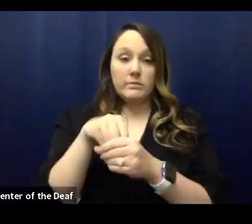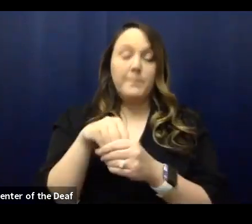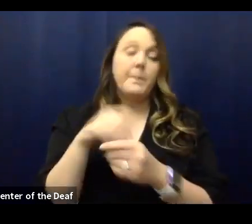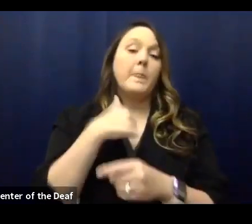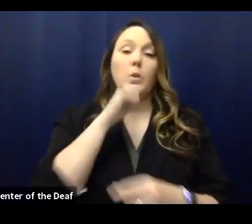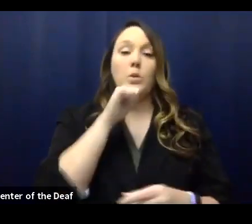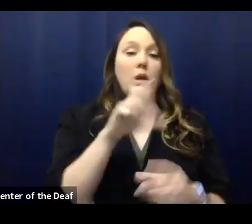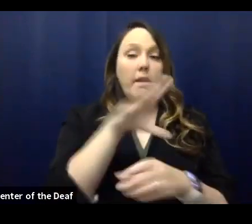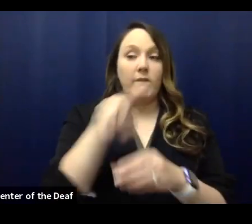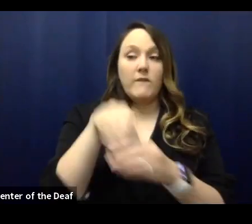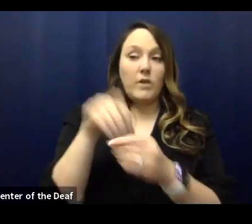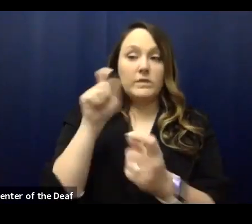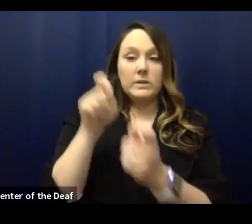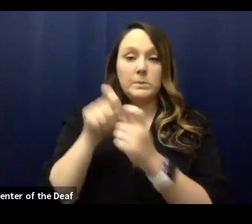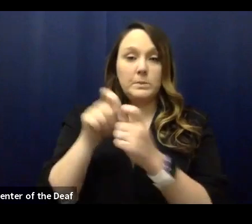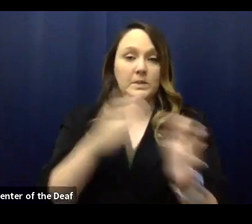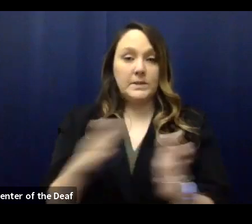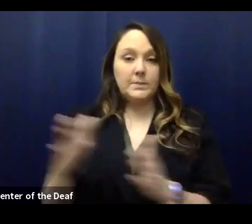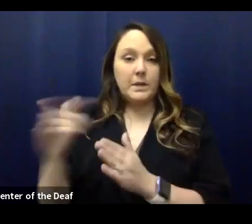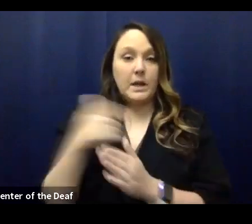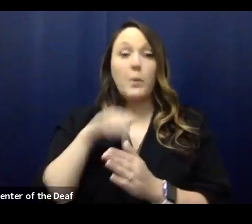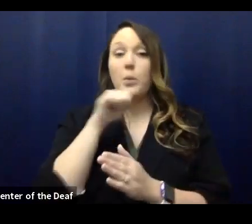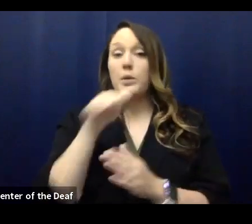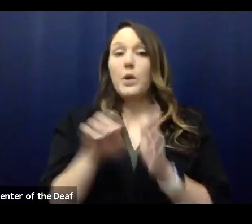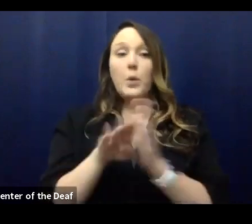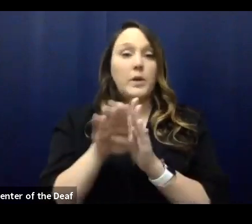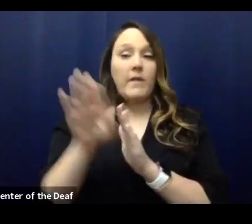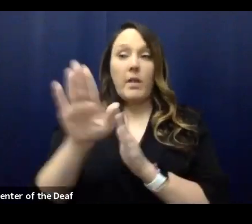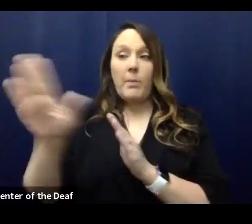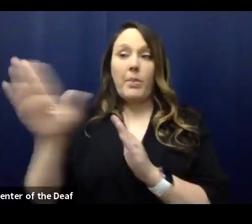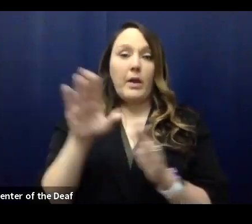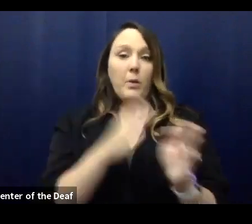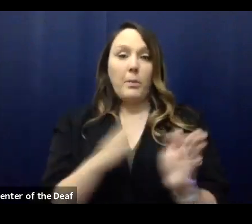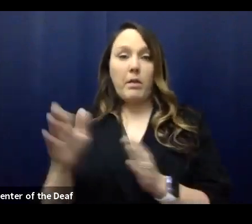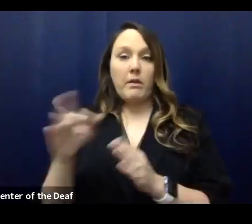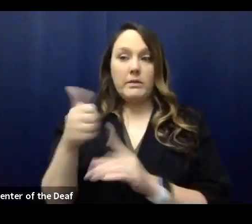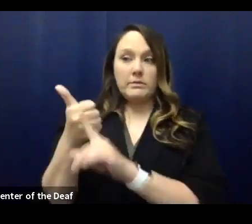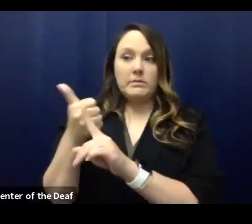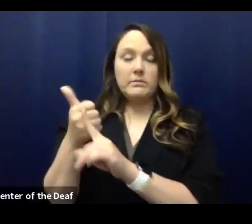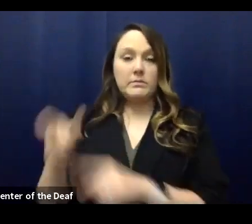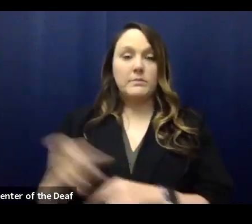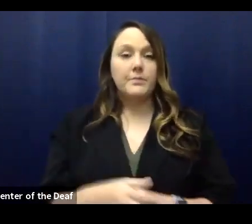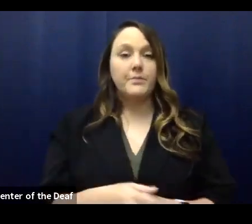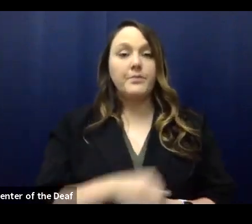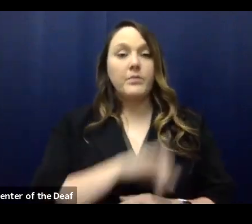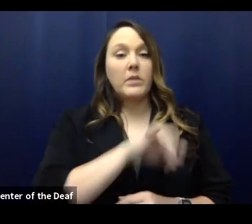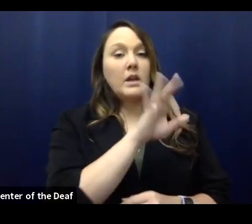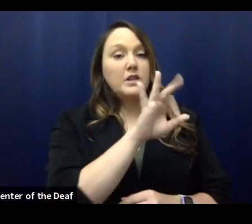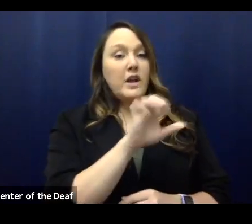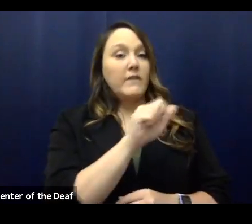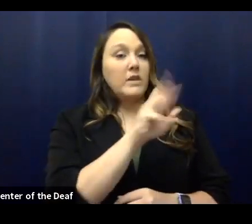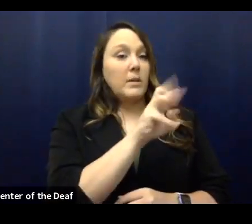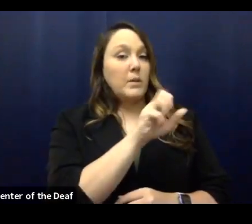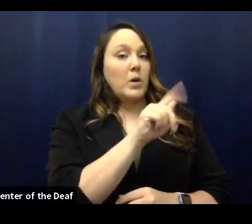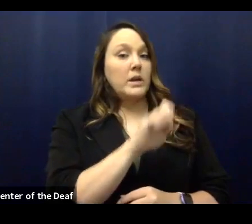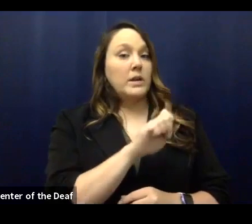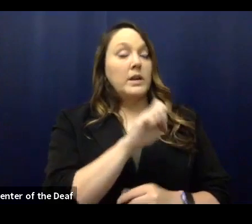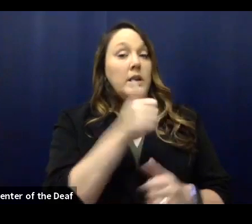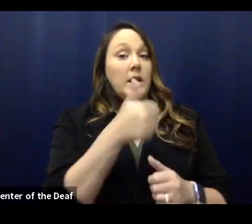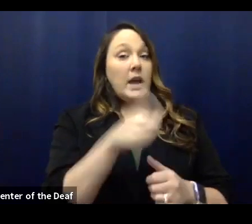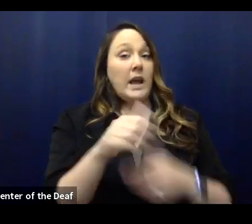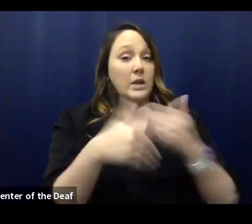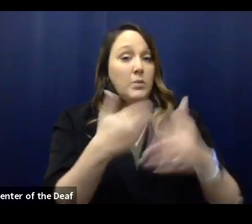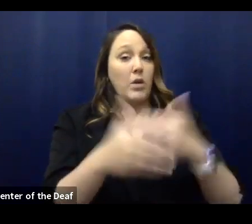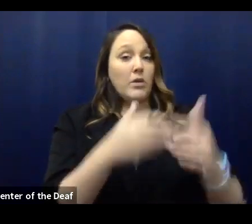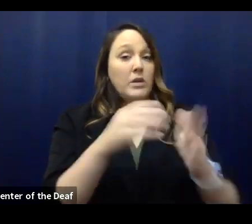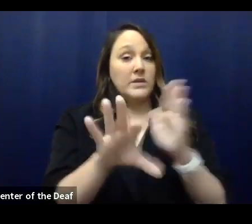plans. We, we don't develop their plans for them. From Jeff with WATE, um, any progress in finding